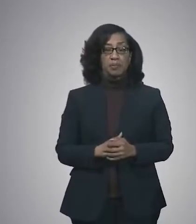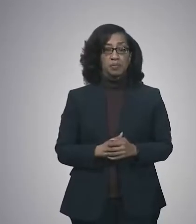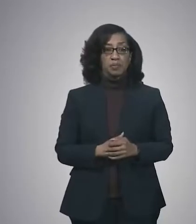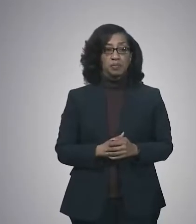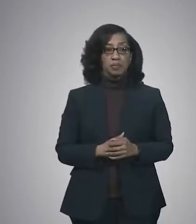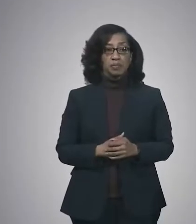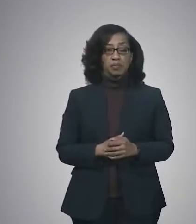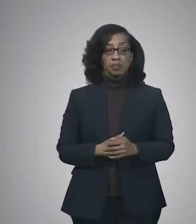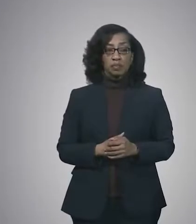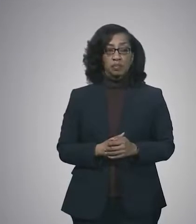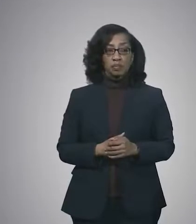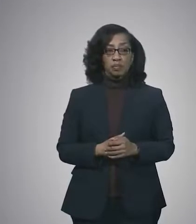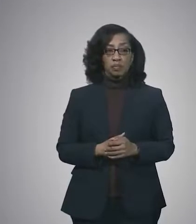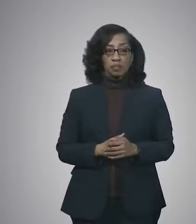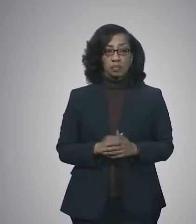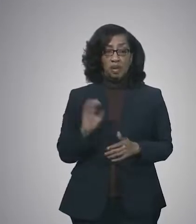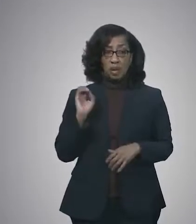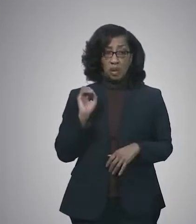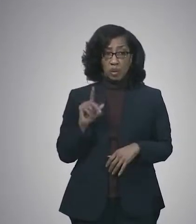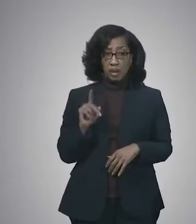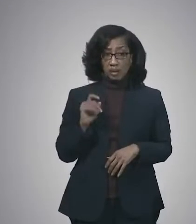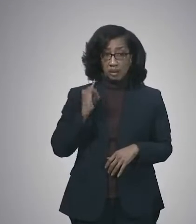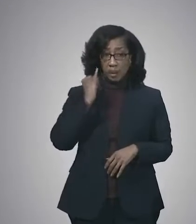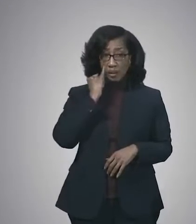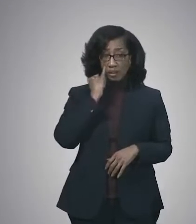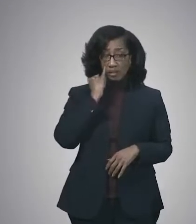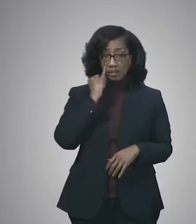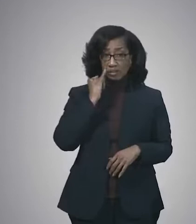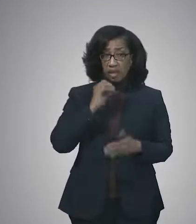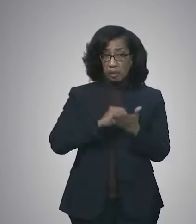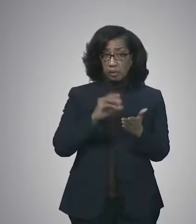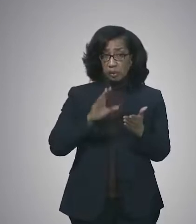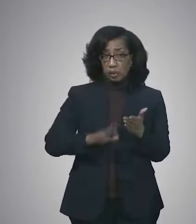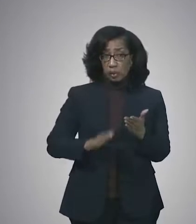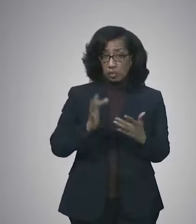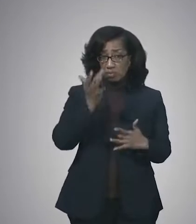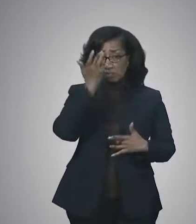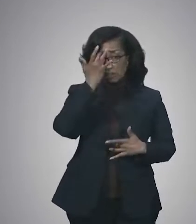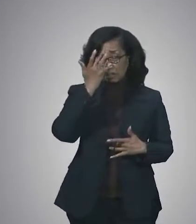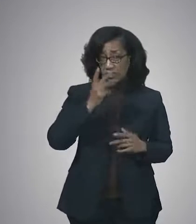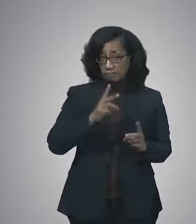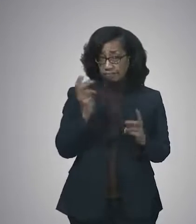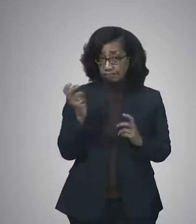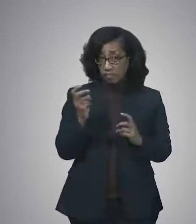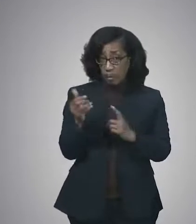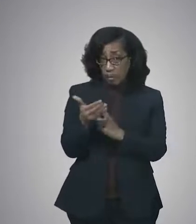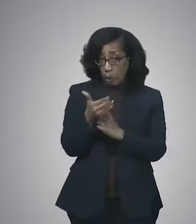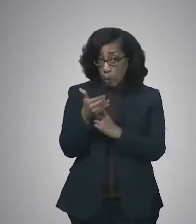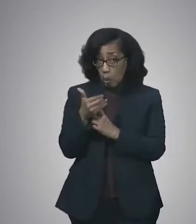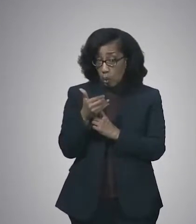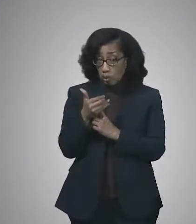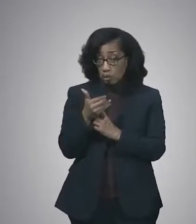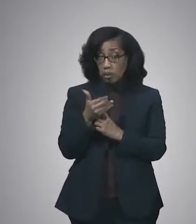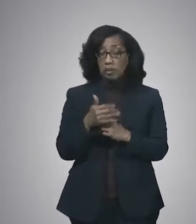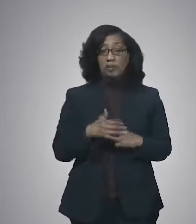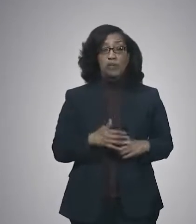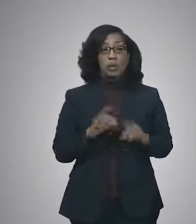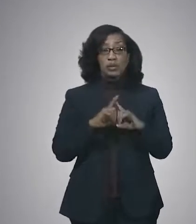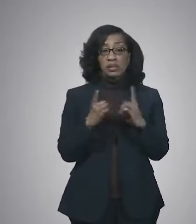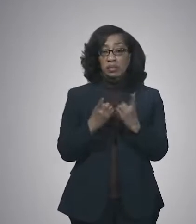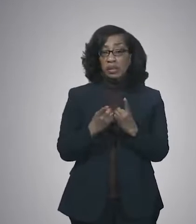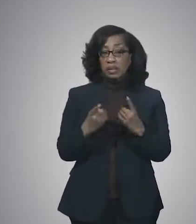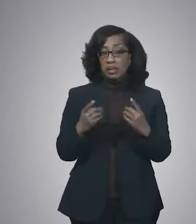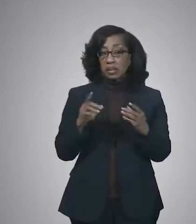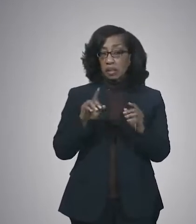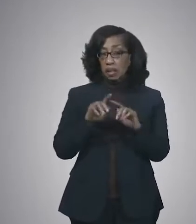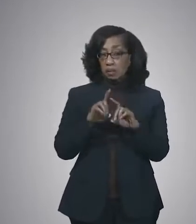Okay, are you all quarantining students or is that the responsibility of the Tennessee Department of Health? That is the responsibility of